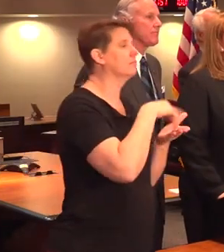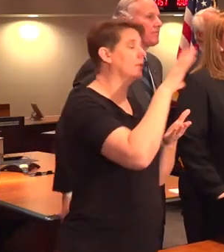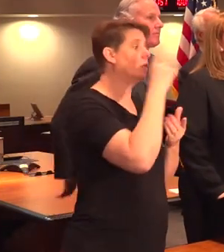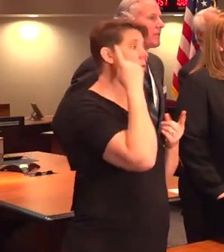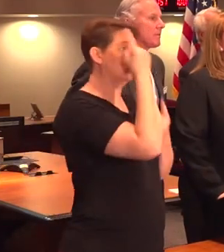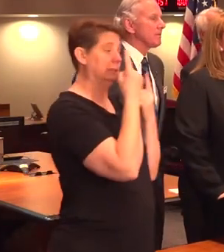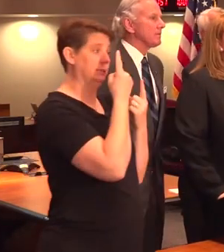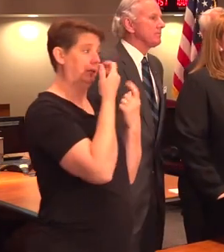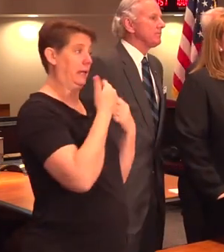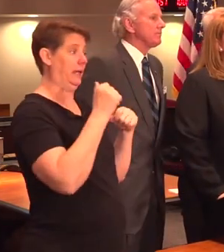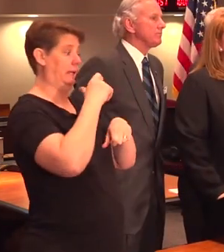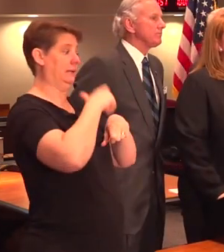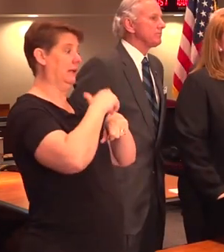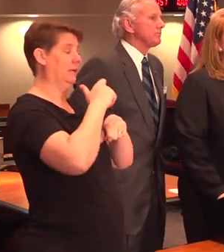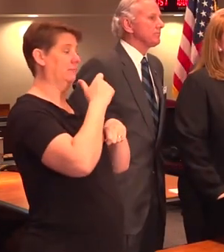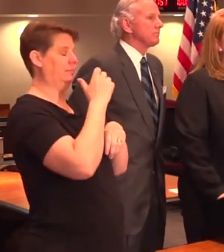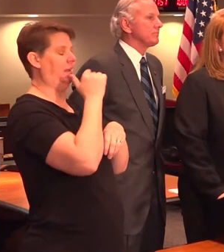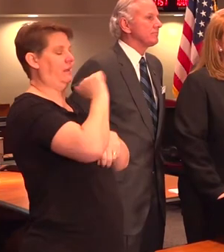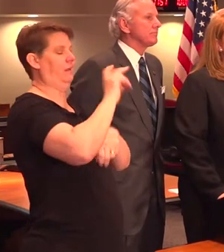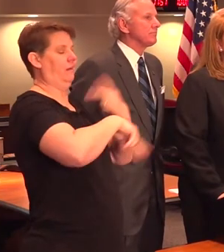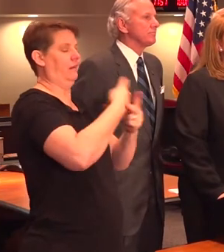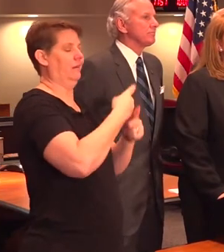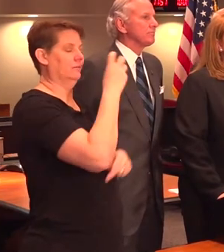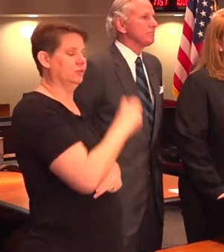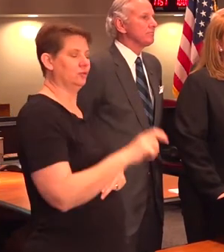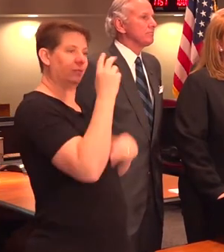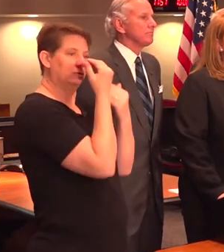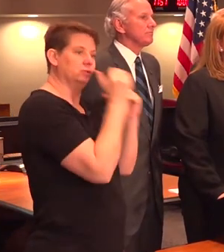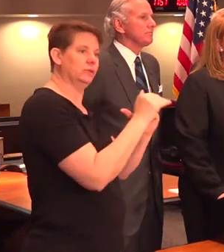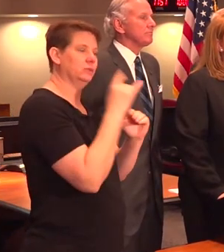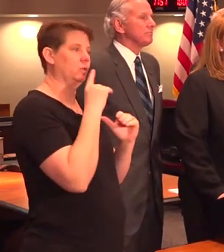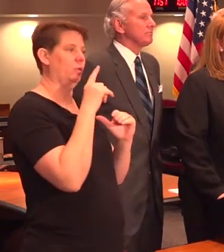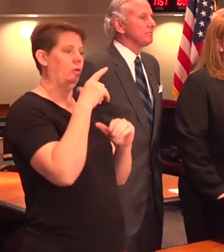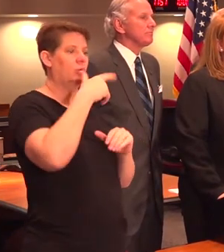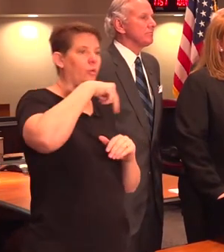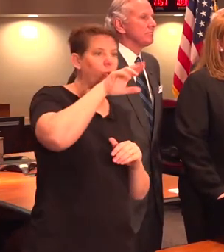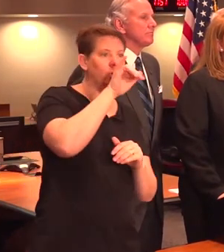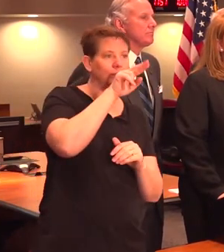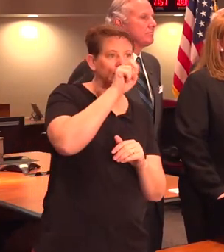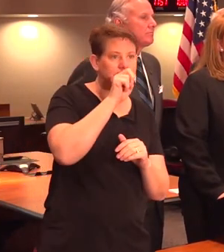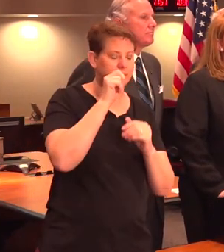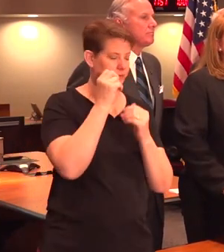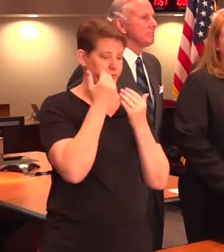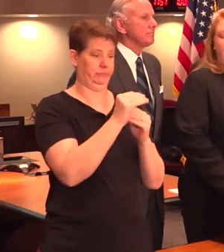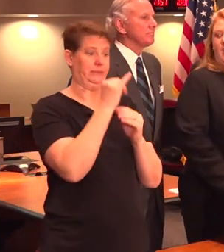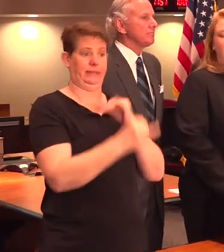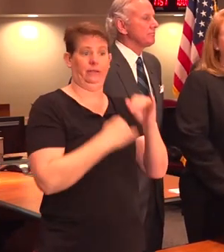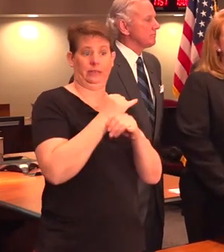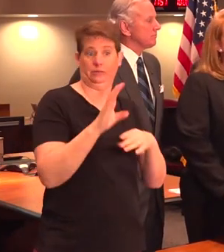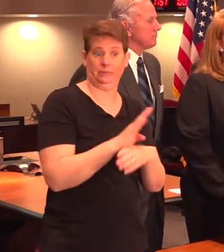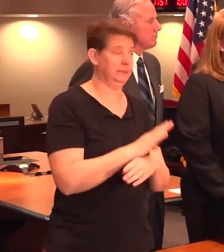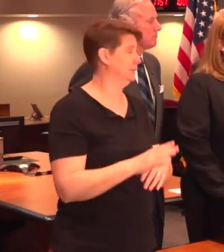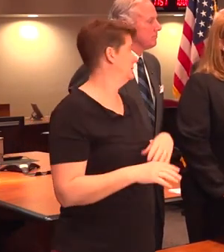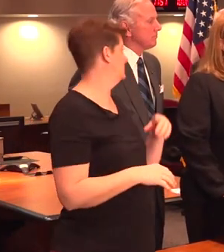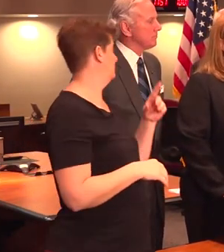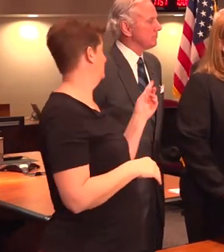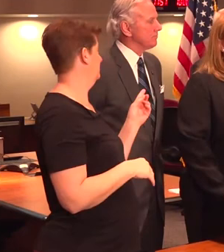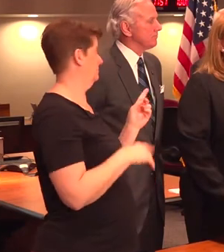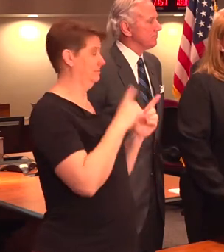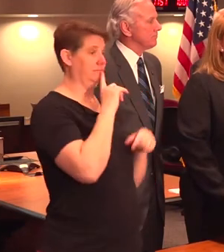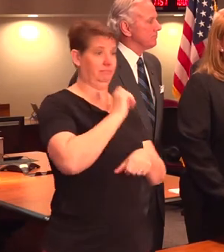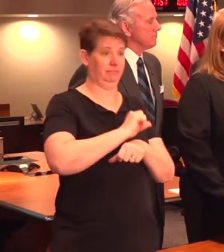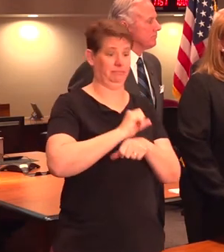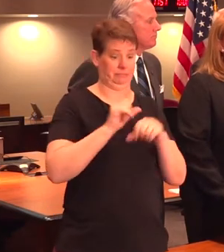Are you guys right now considering travel restrictions or quarantines at this point, limiting international business even? As to actual